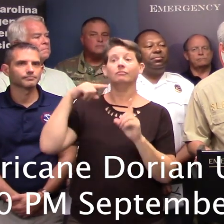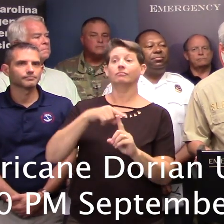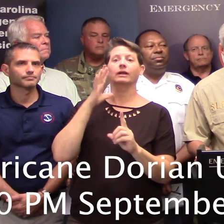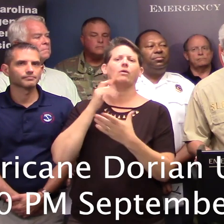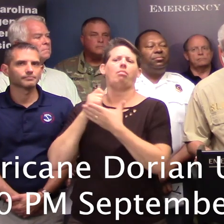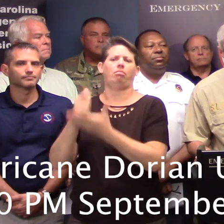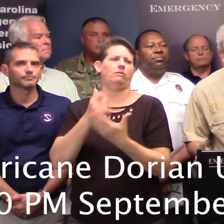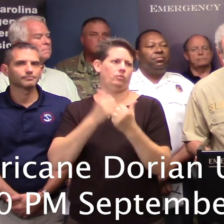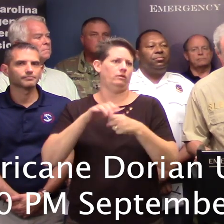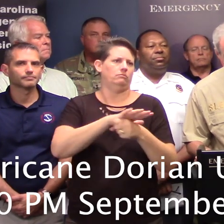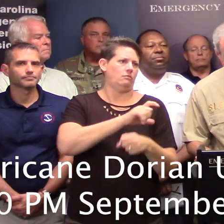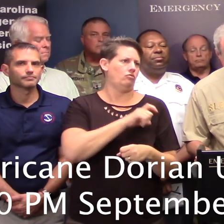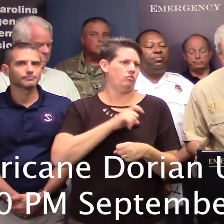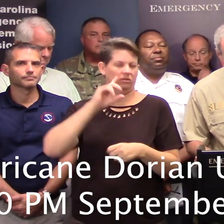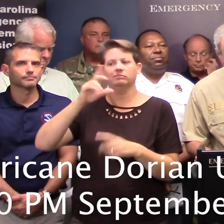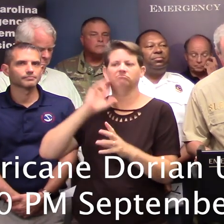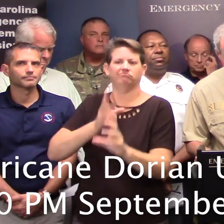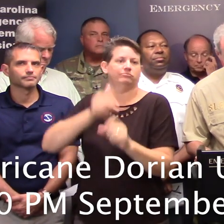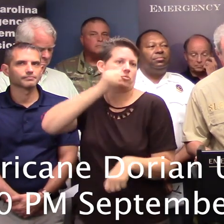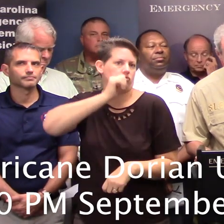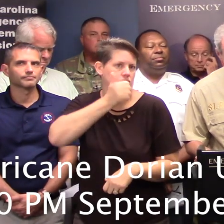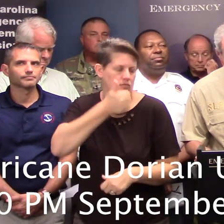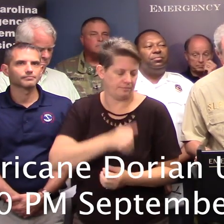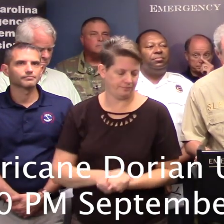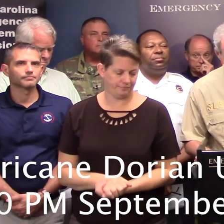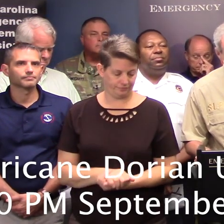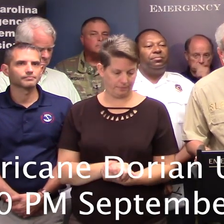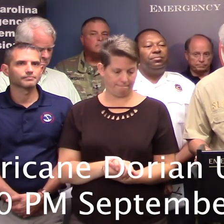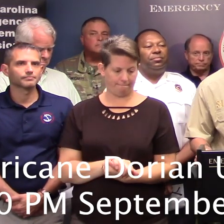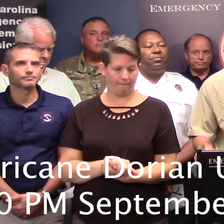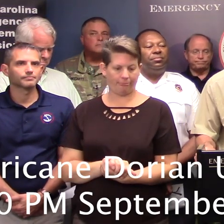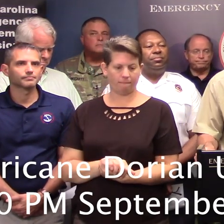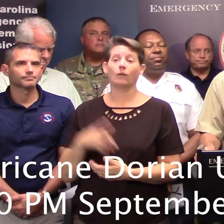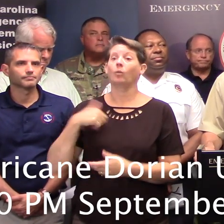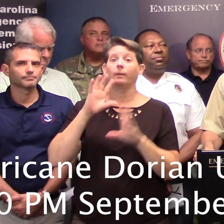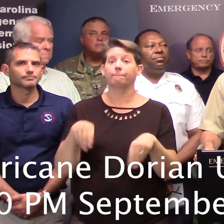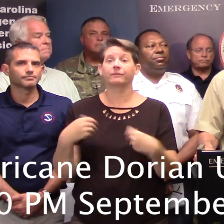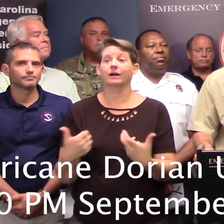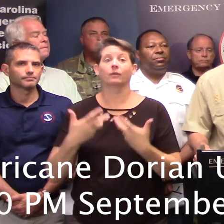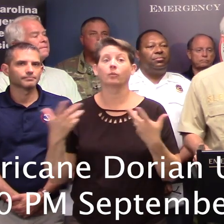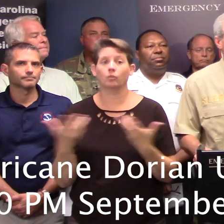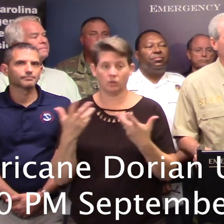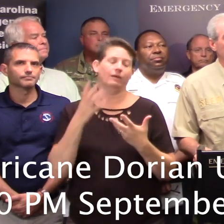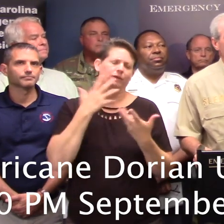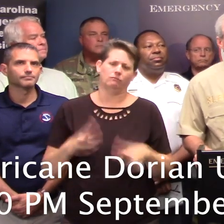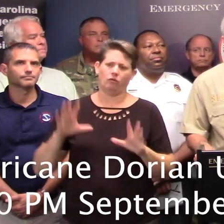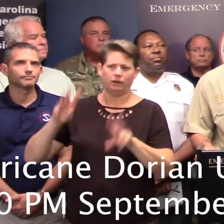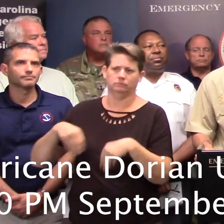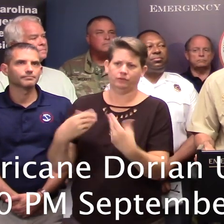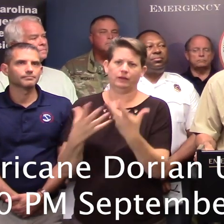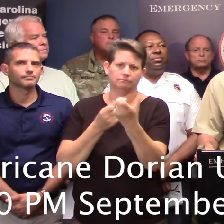enforcement tomorrow. State law enforcement will begin providing assistance and has already began providing